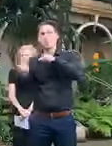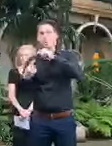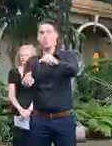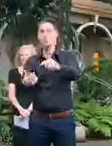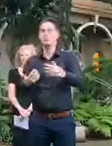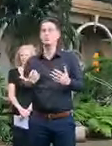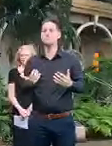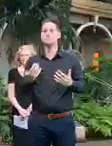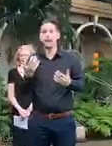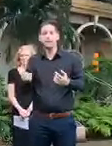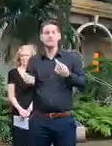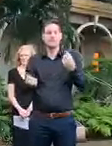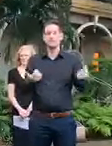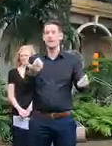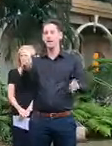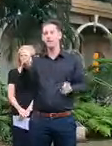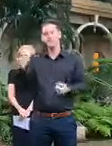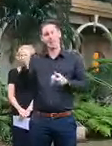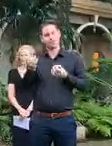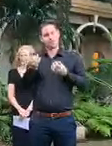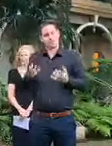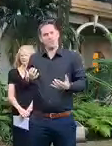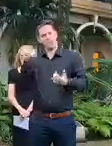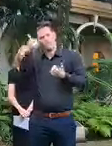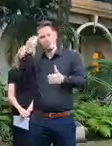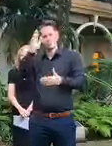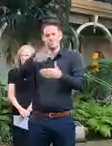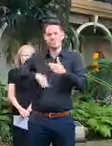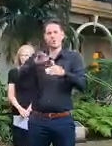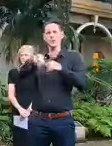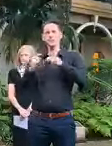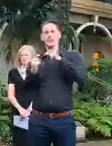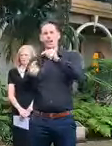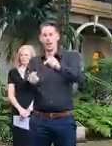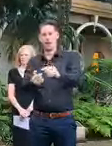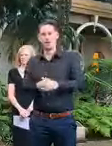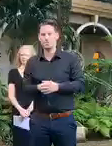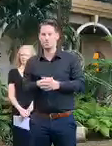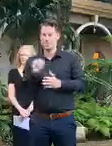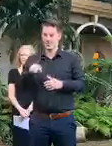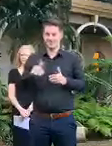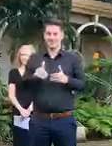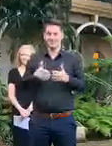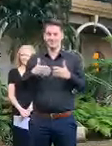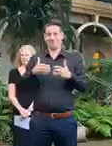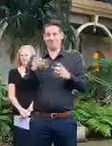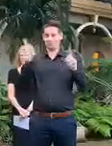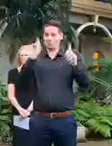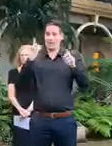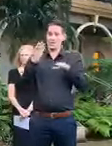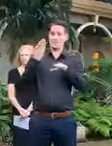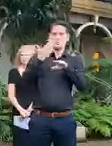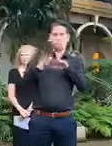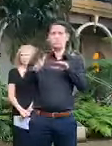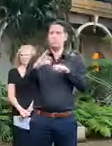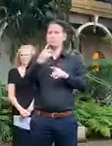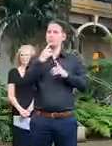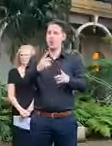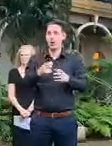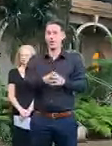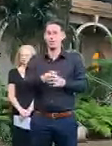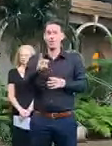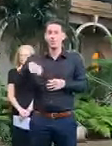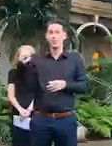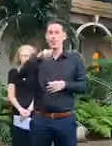and they're all very well prepared for cyclones but now I've asked them to do this and there was absolutely no